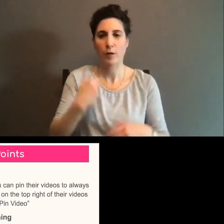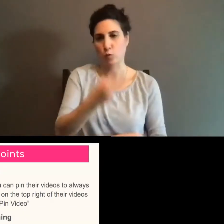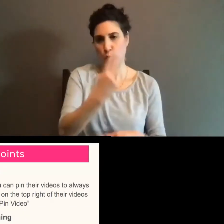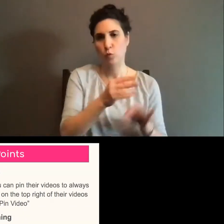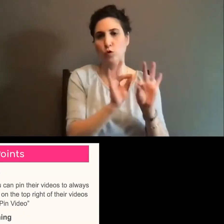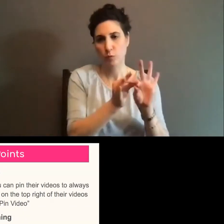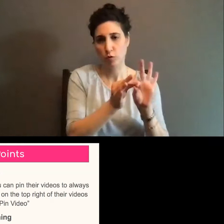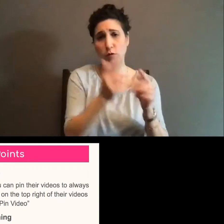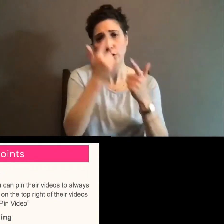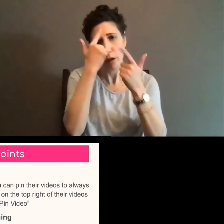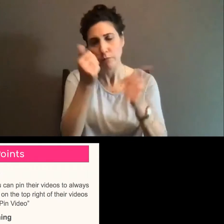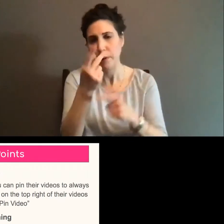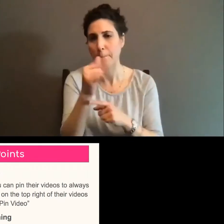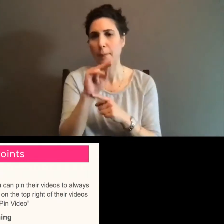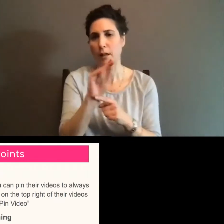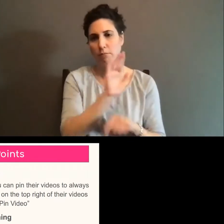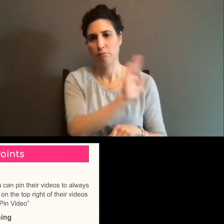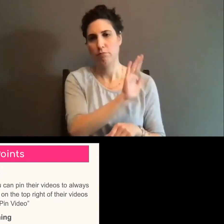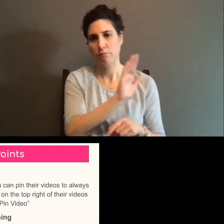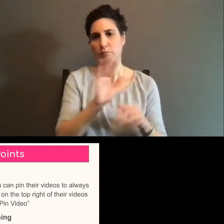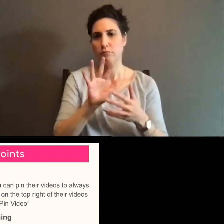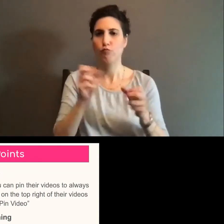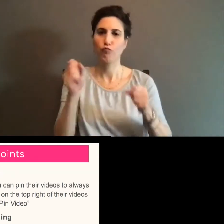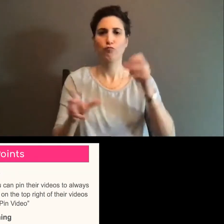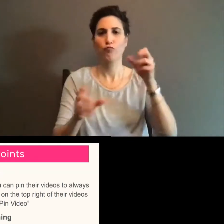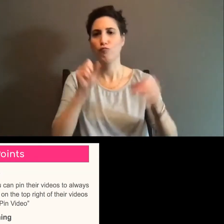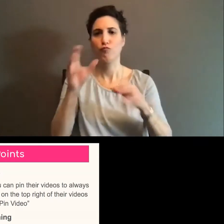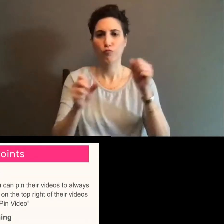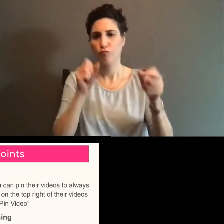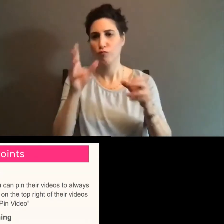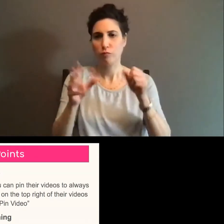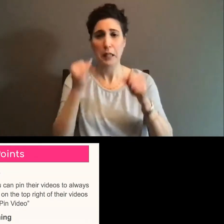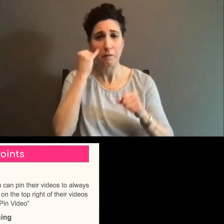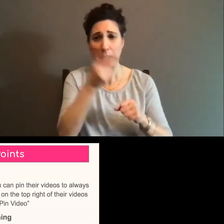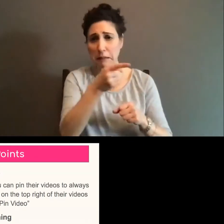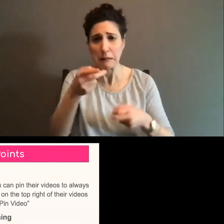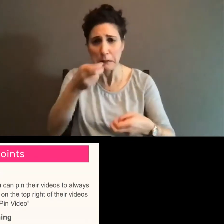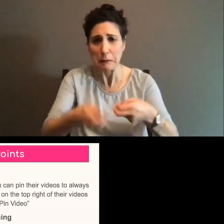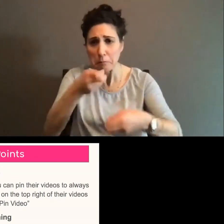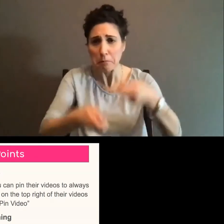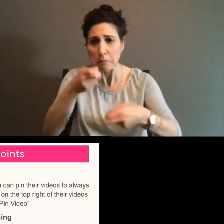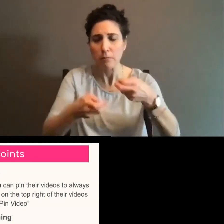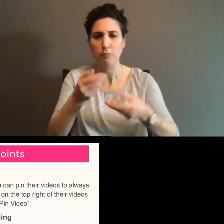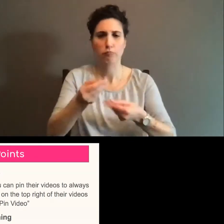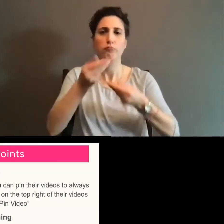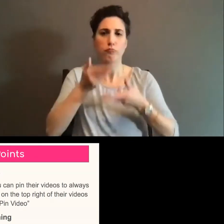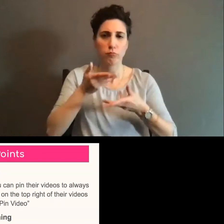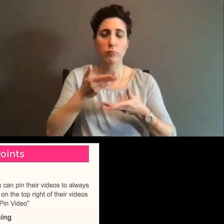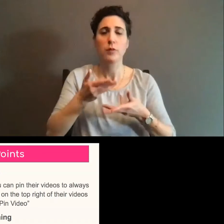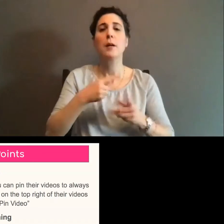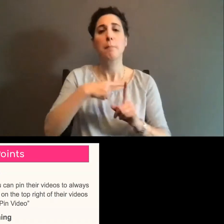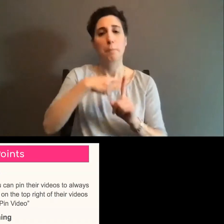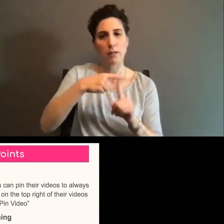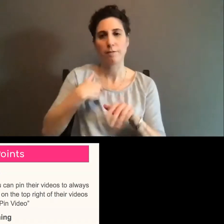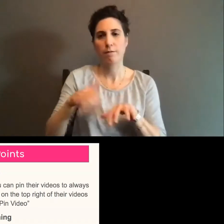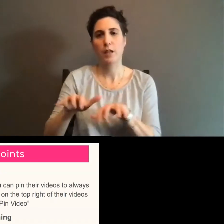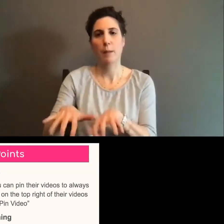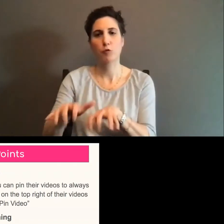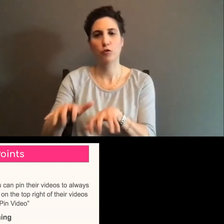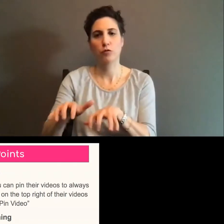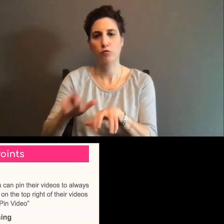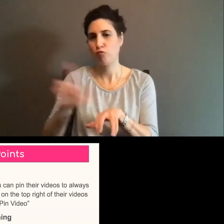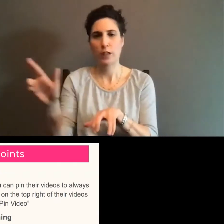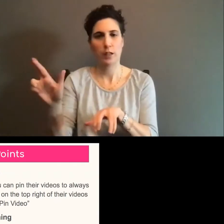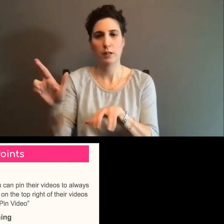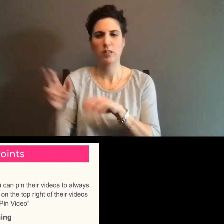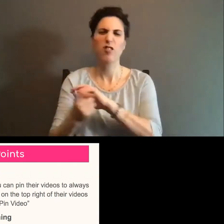free to pin their videos, uh, and let, you know, let us know if you have any issues with that. And we also have captioning available that will